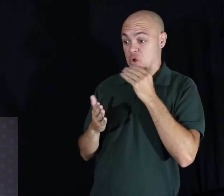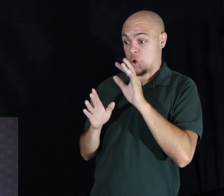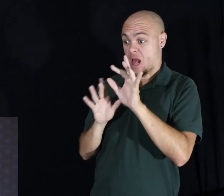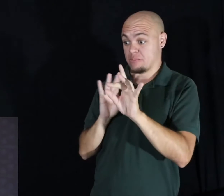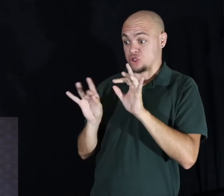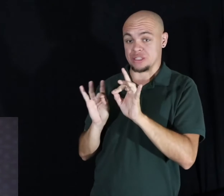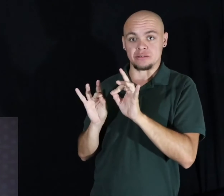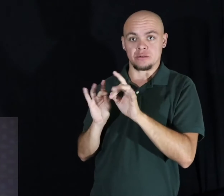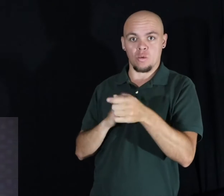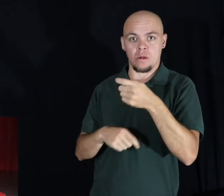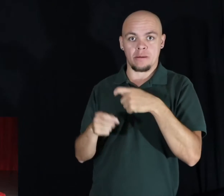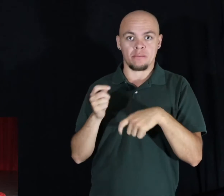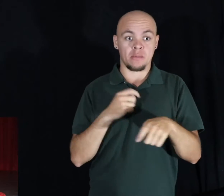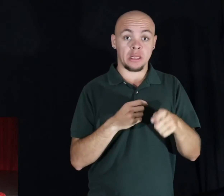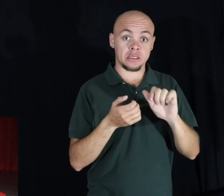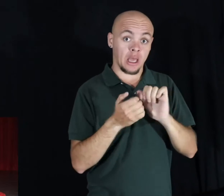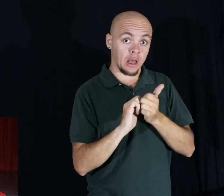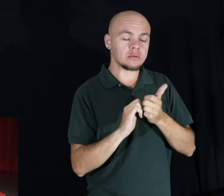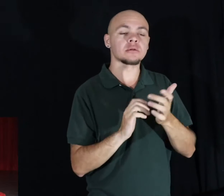healthy ones.